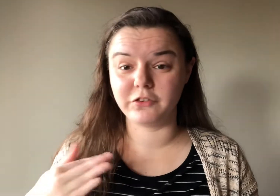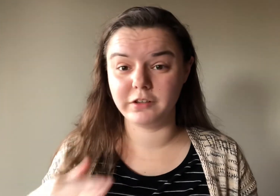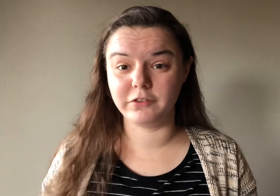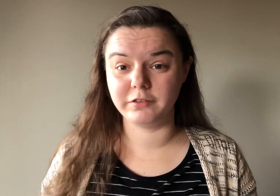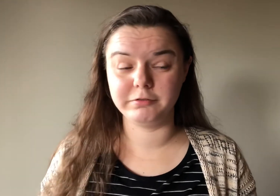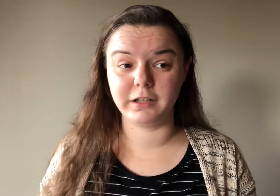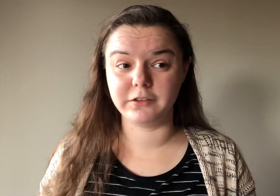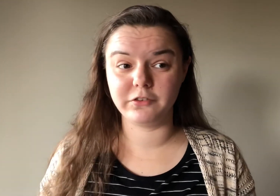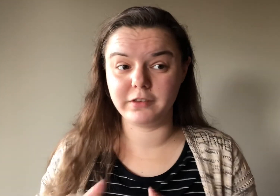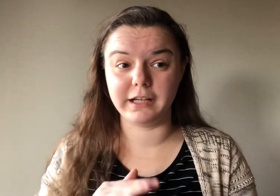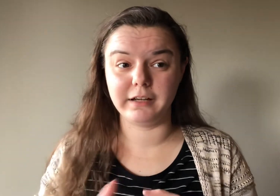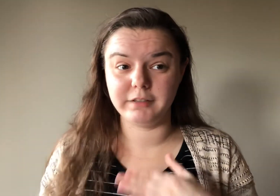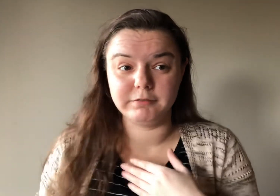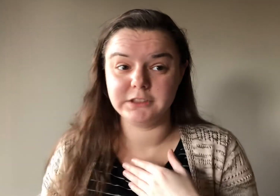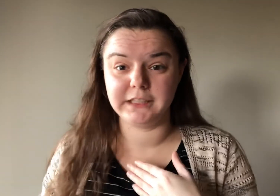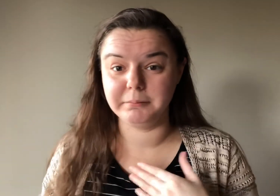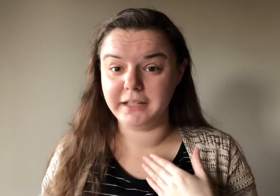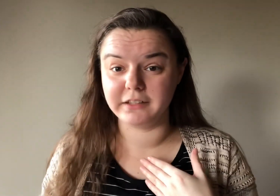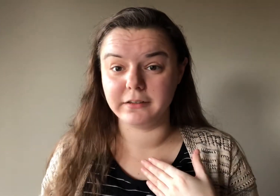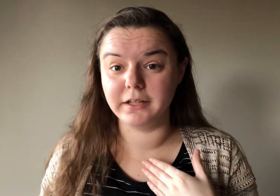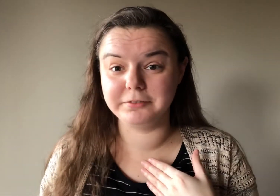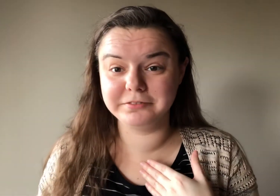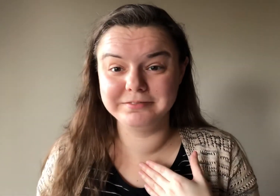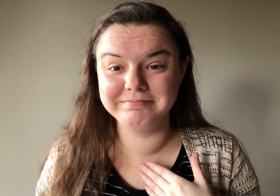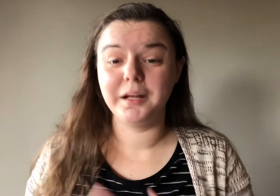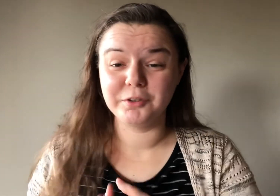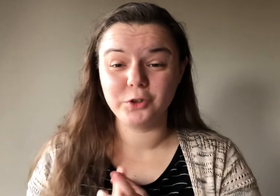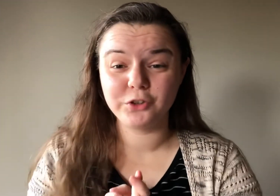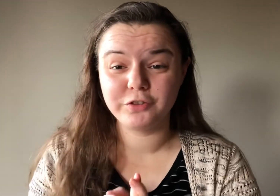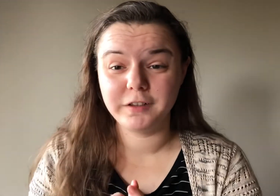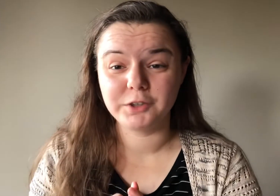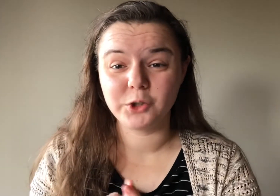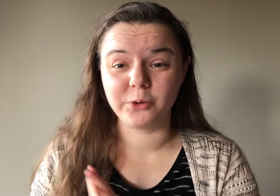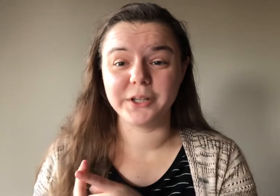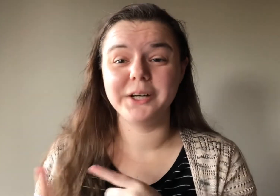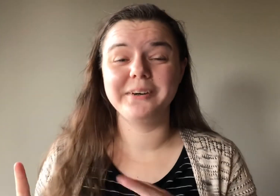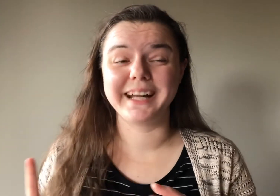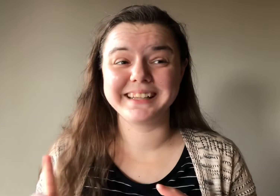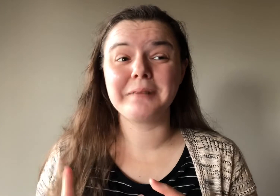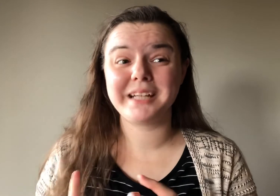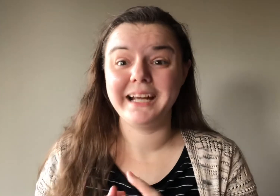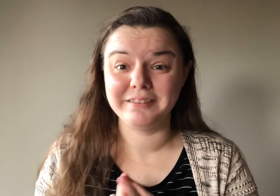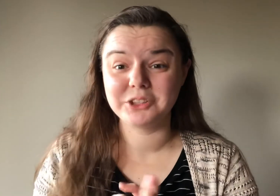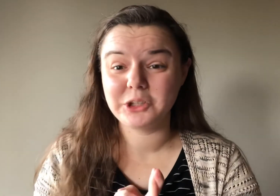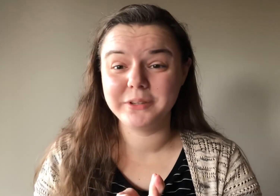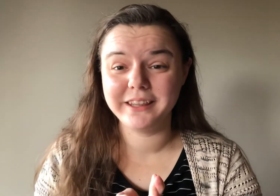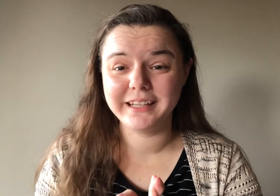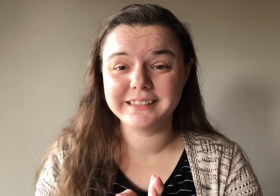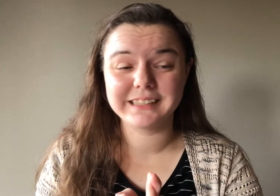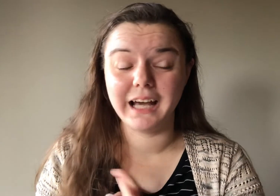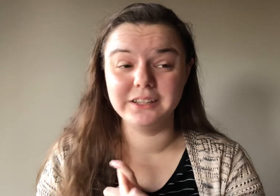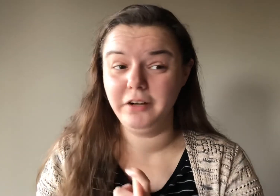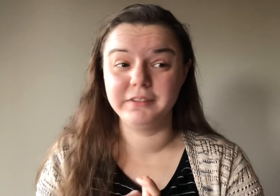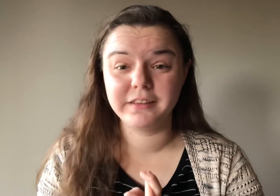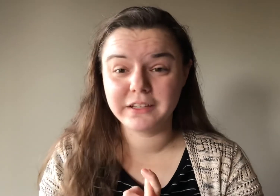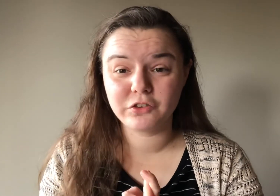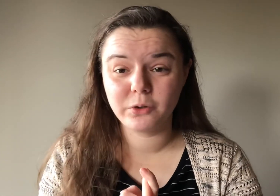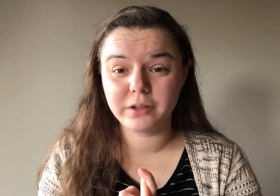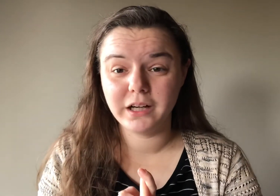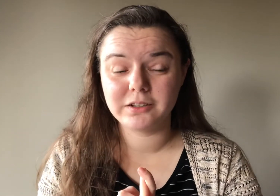is the funnest thing I've ever seen in my entire life. Number four is your favorite choreo, and I think I'm gonna have to go with Thanks. I love the Thanks choreography.